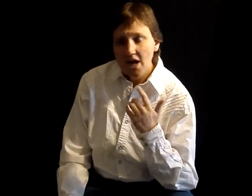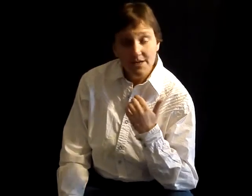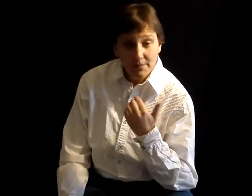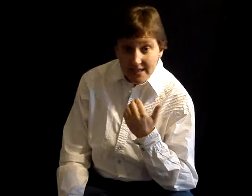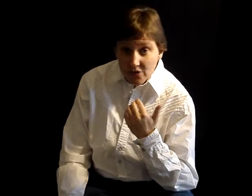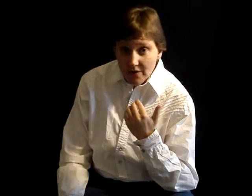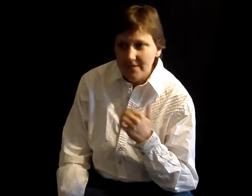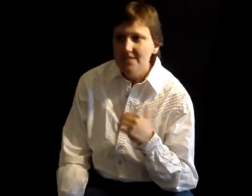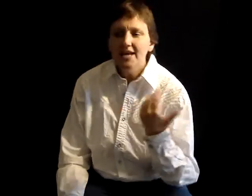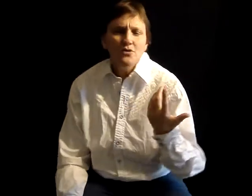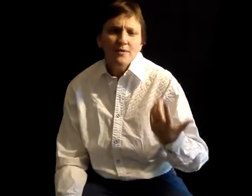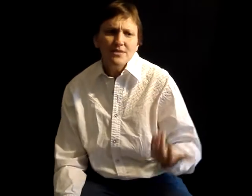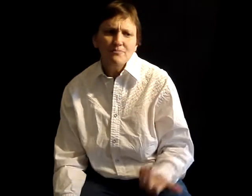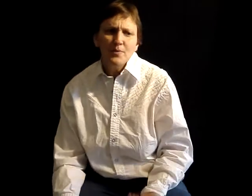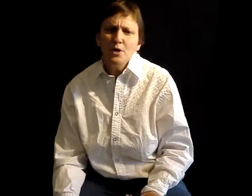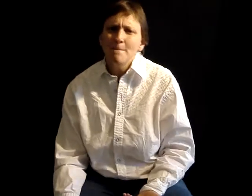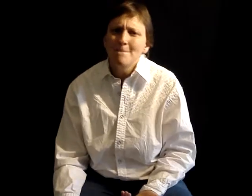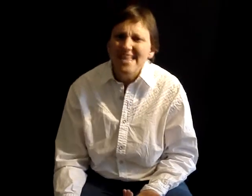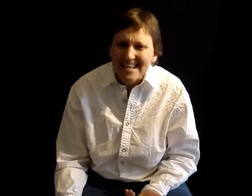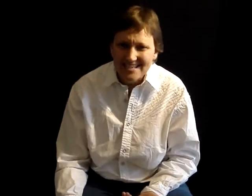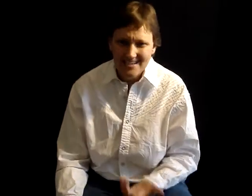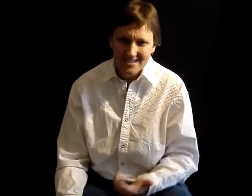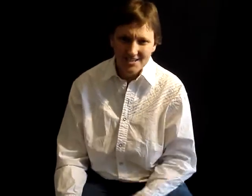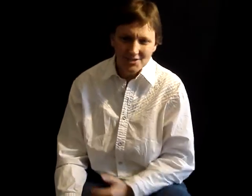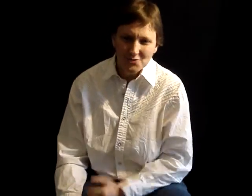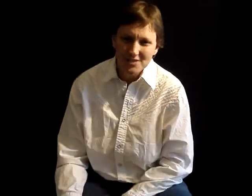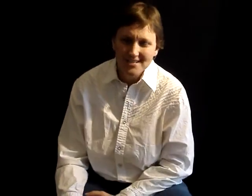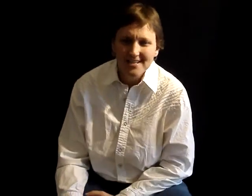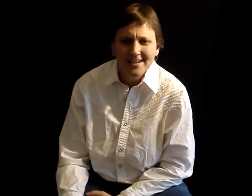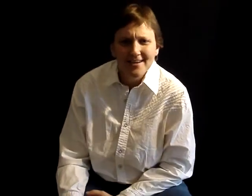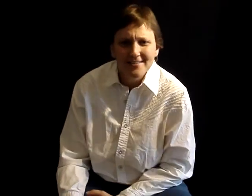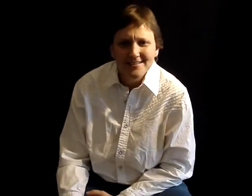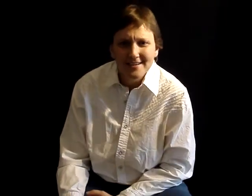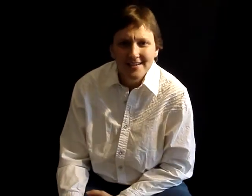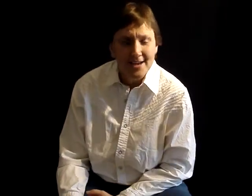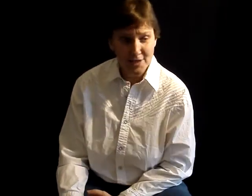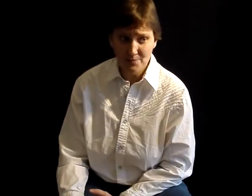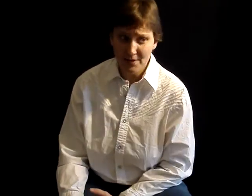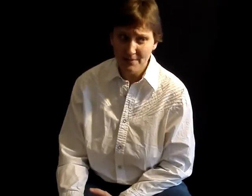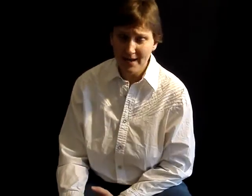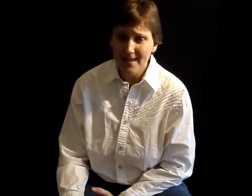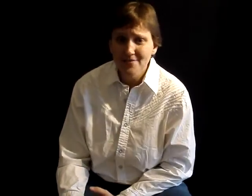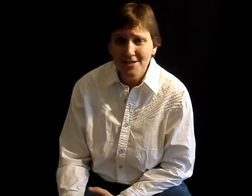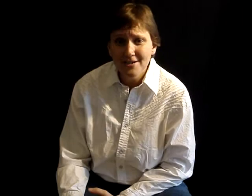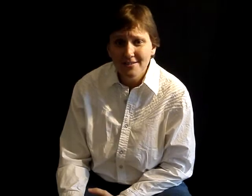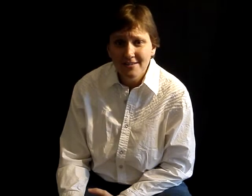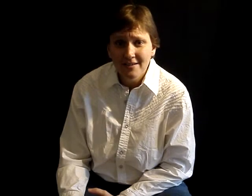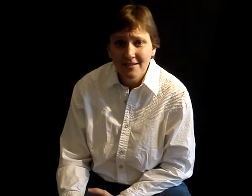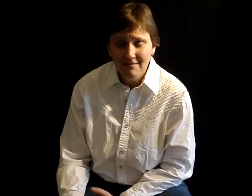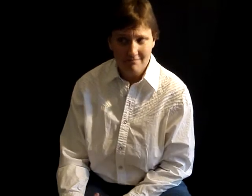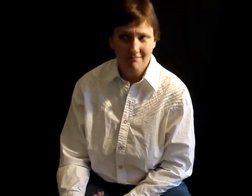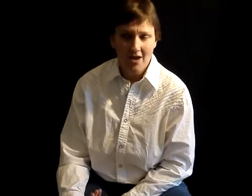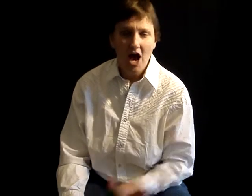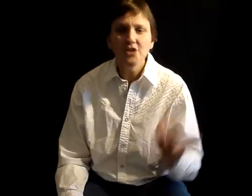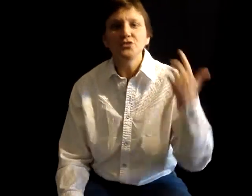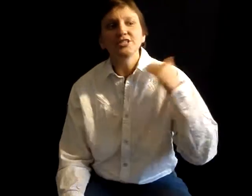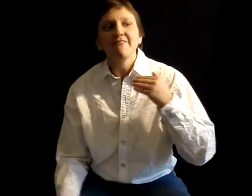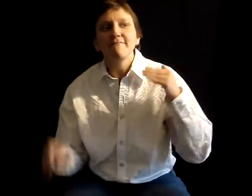non-compete agreements, they had agreements per minute to use this technology. It's been about 11 years, hundreds of